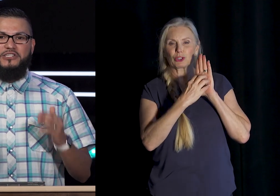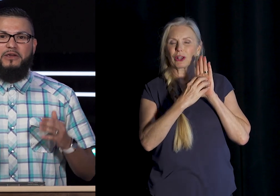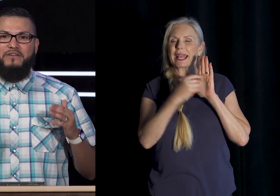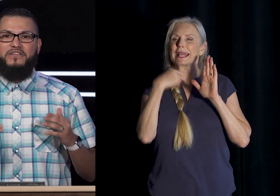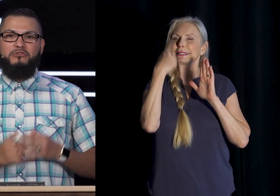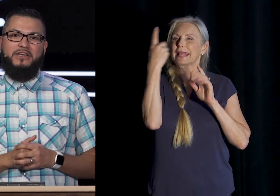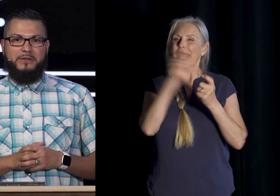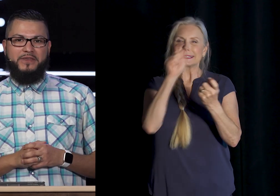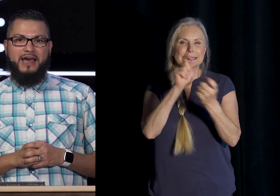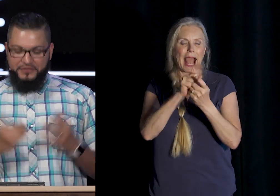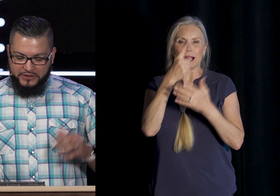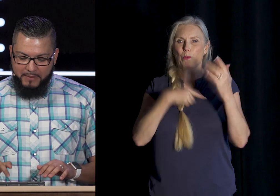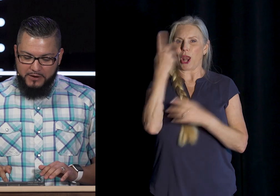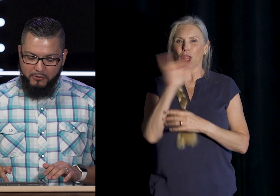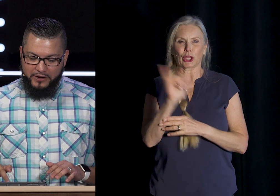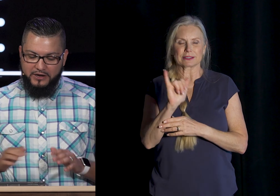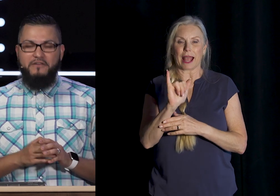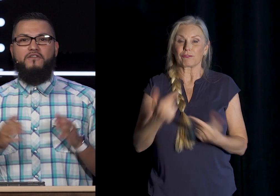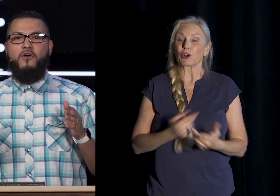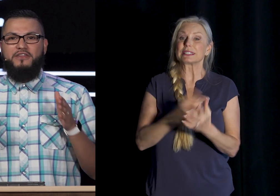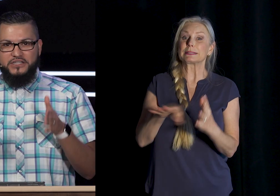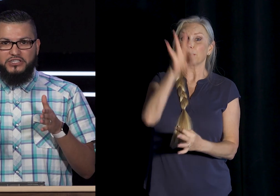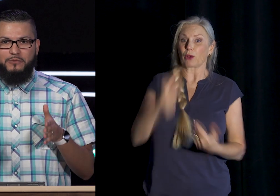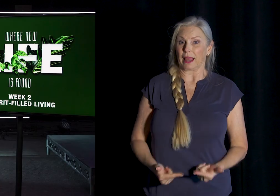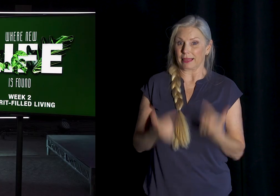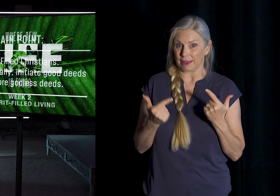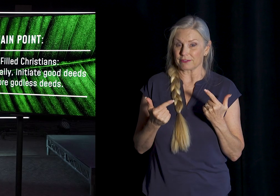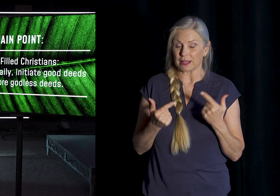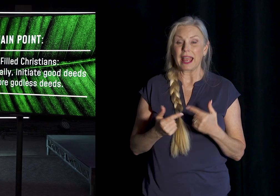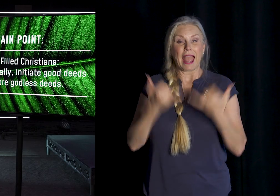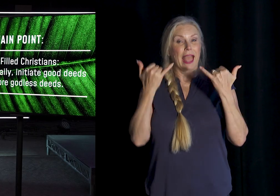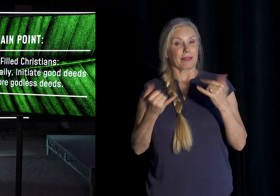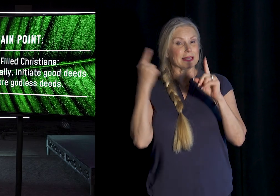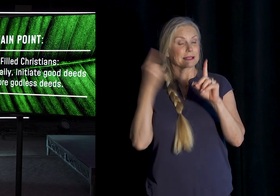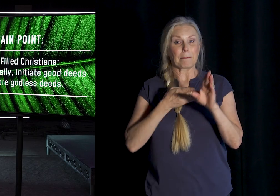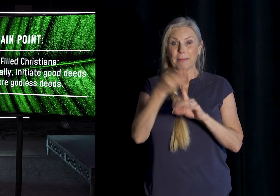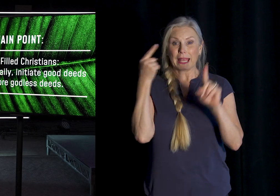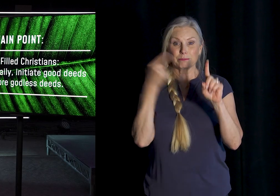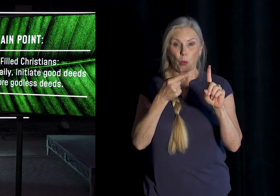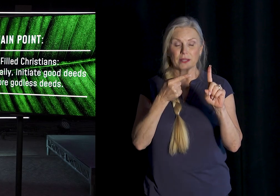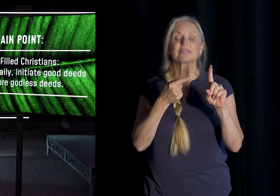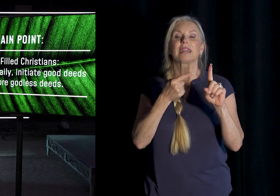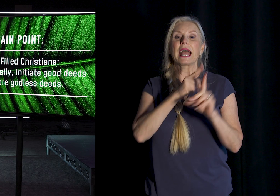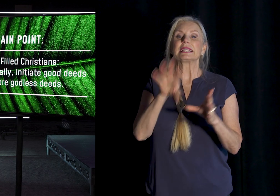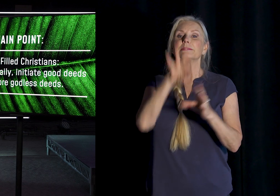spirit filled living I think the main point For this sermon today Is this Spirit filled Christians We can